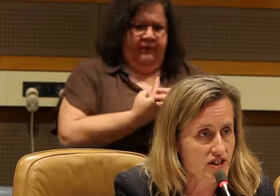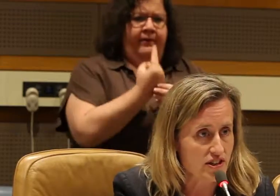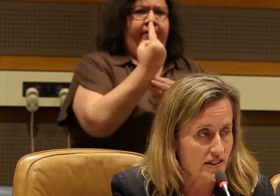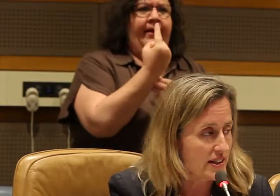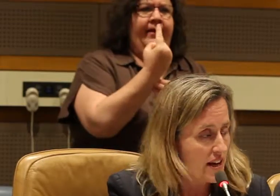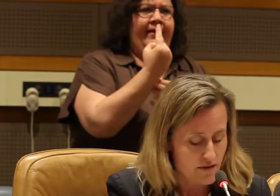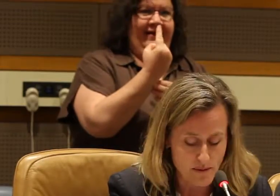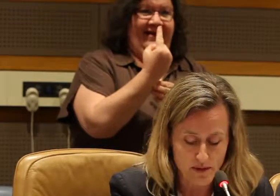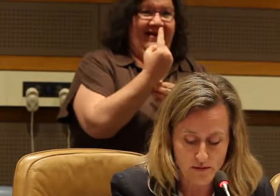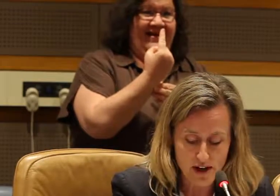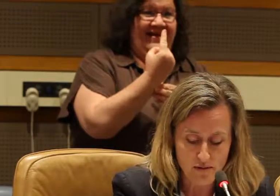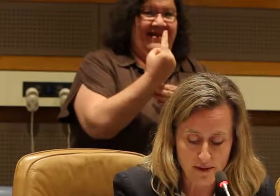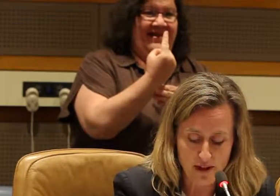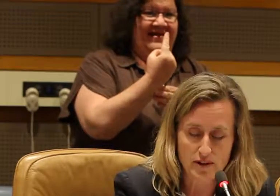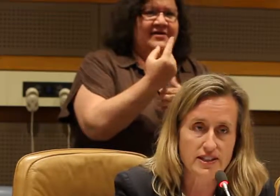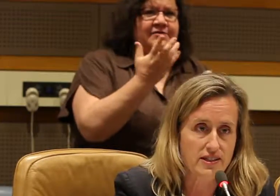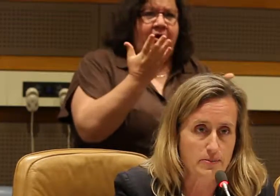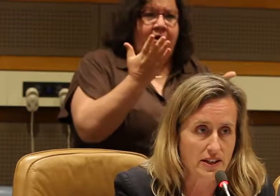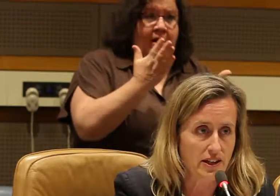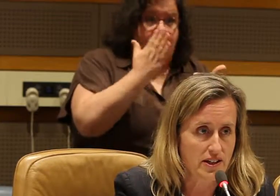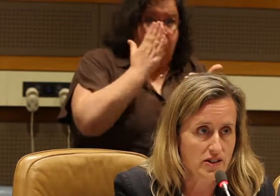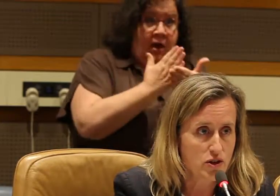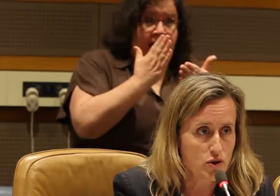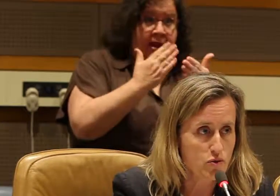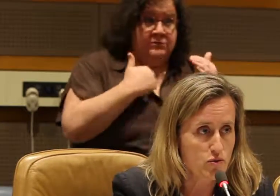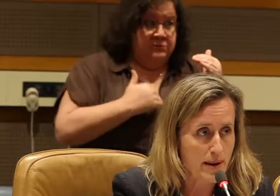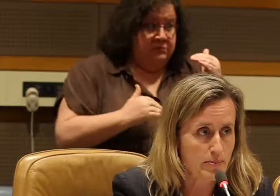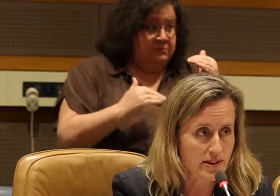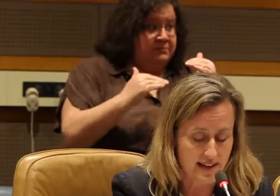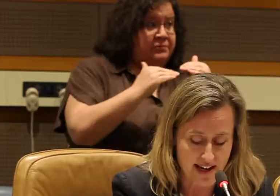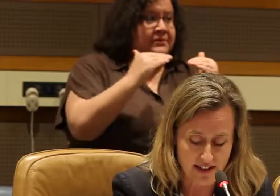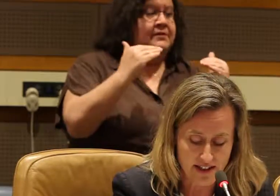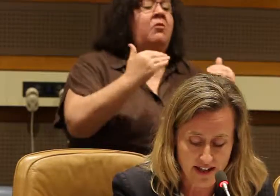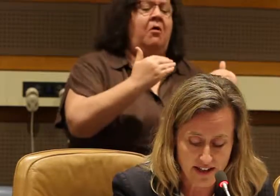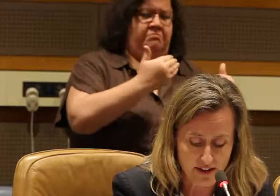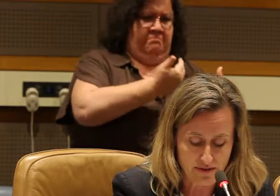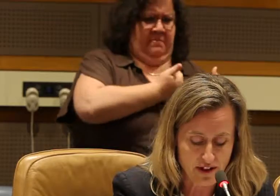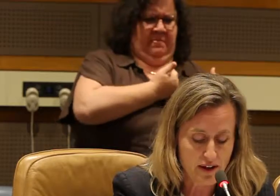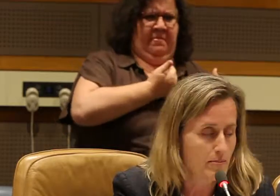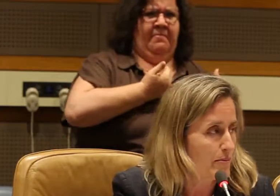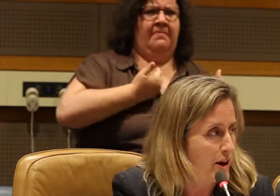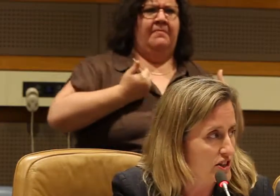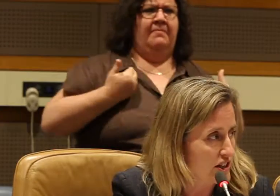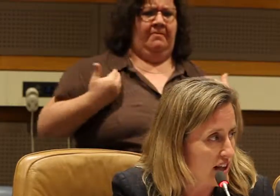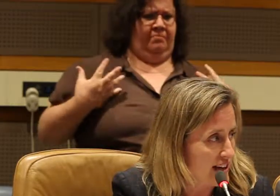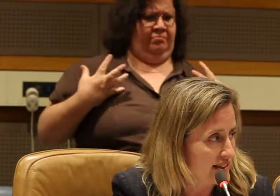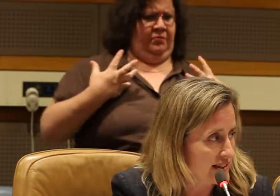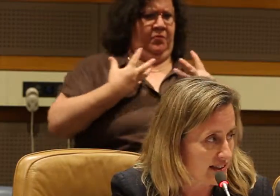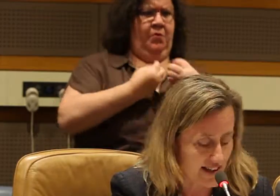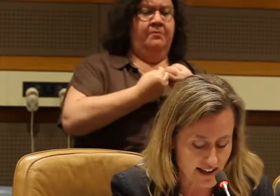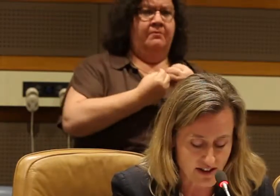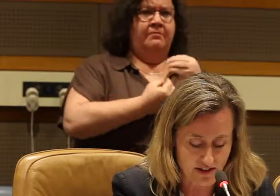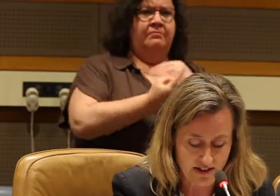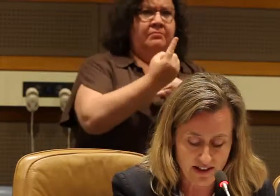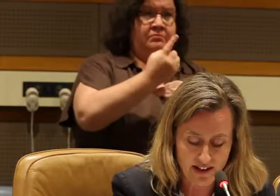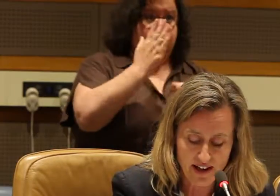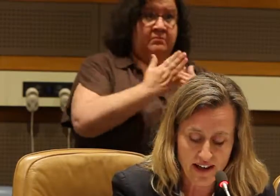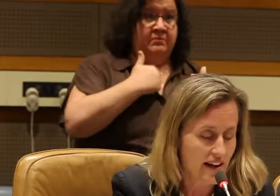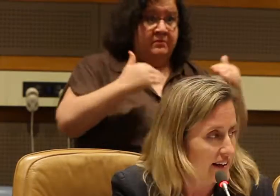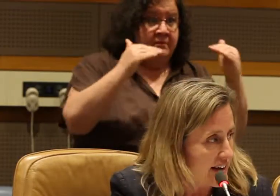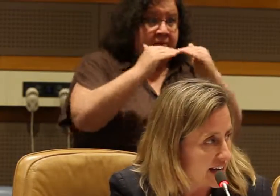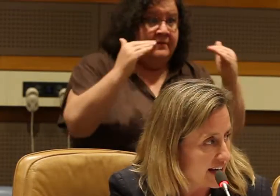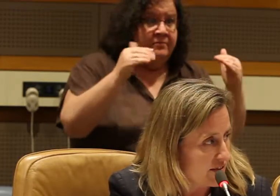presentations from three women with disabilities who represent different marginalized sectors.